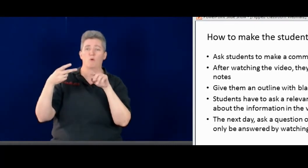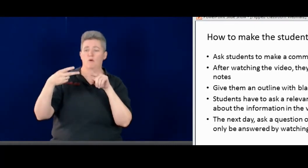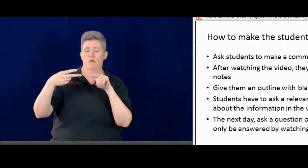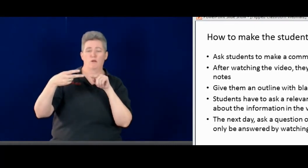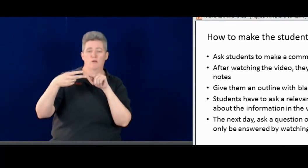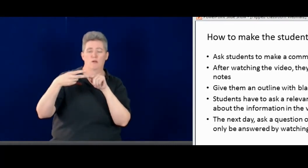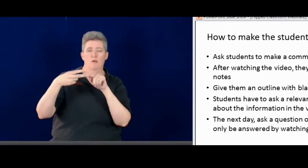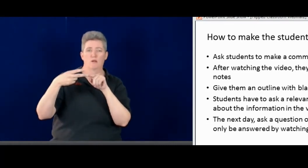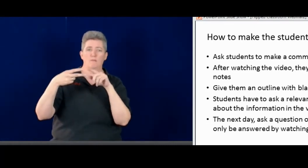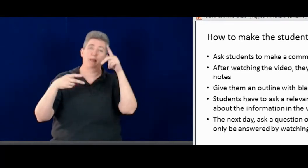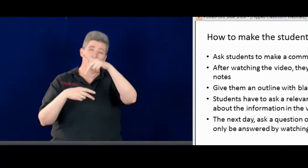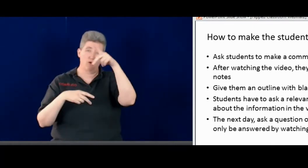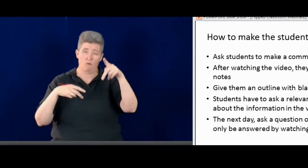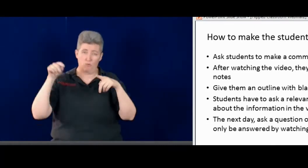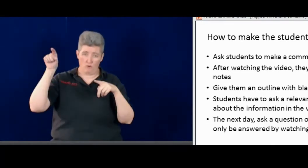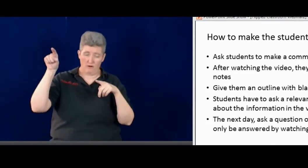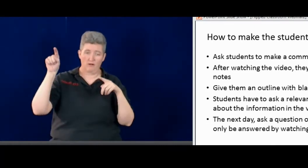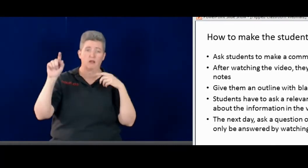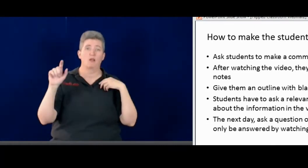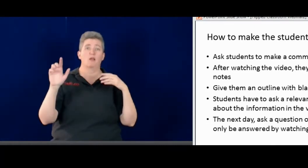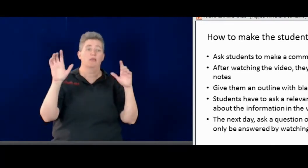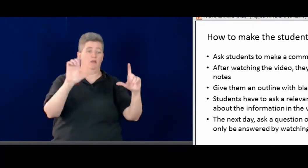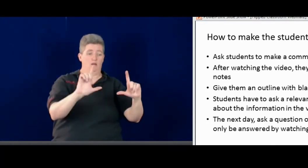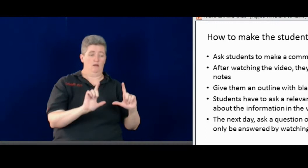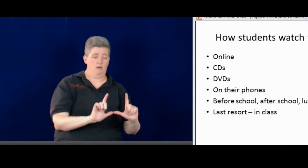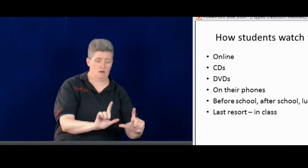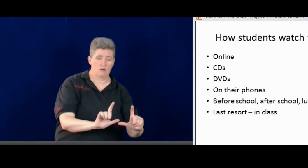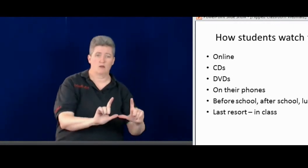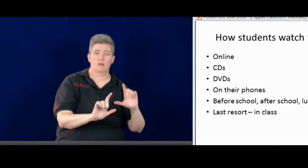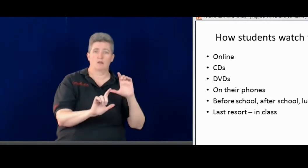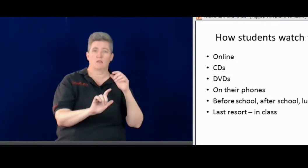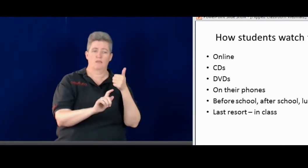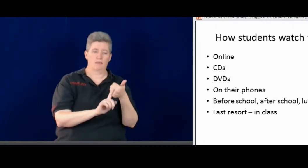or a PowerPoint.